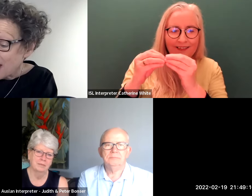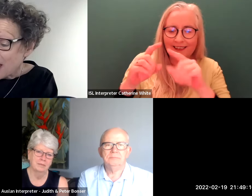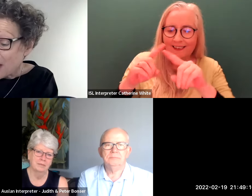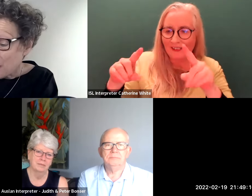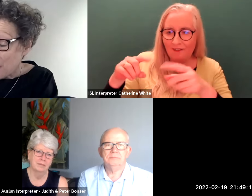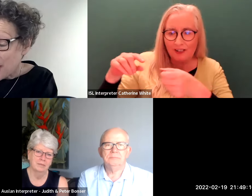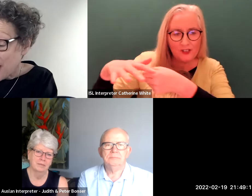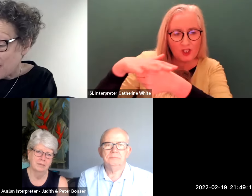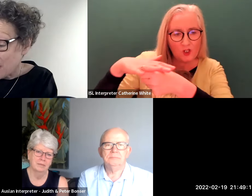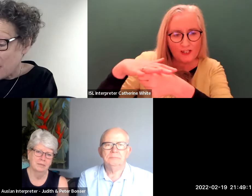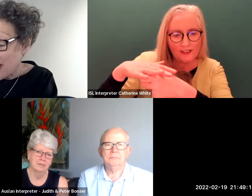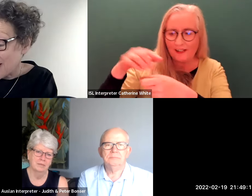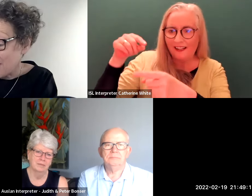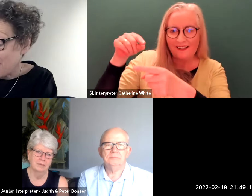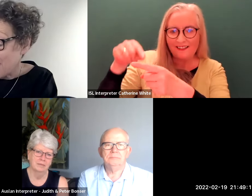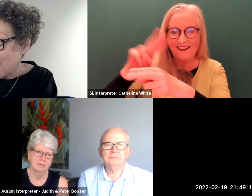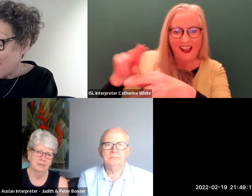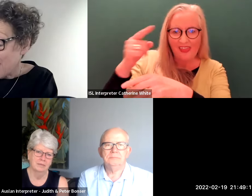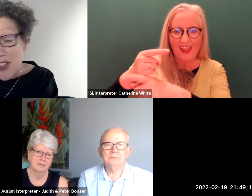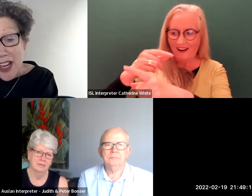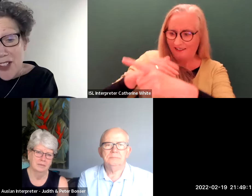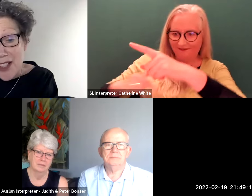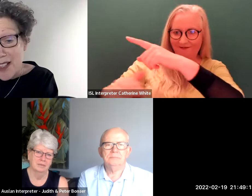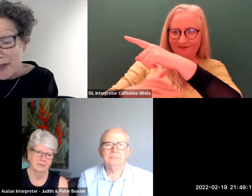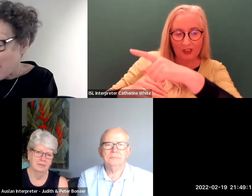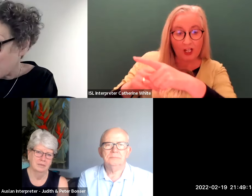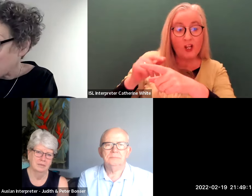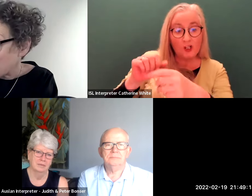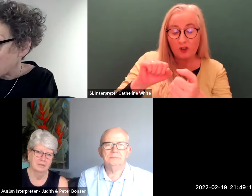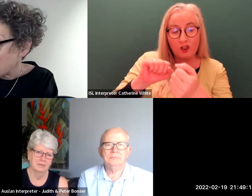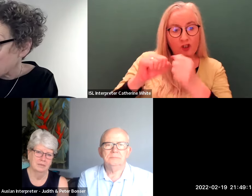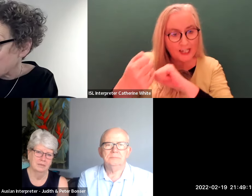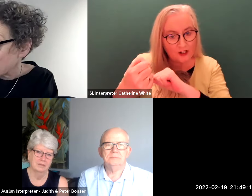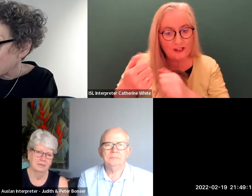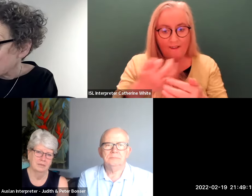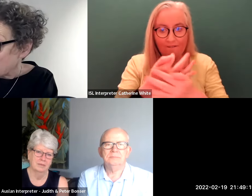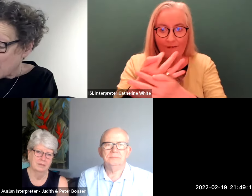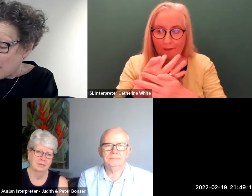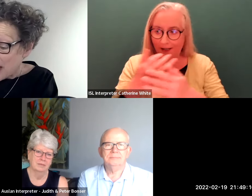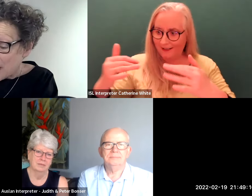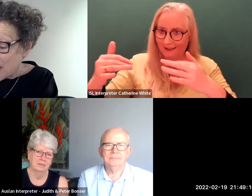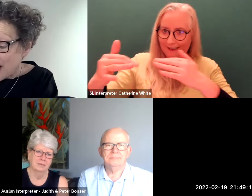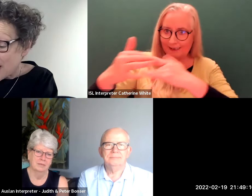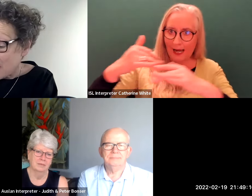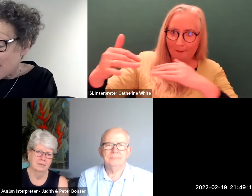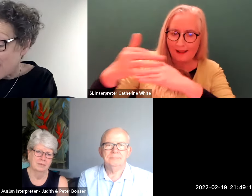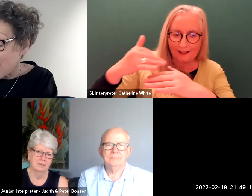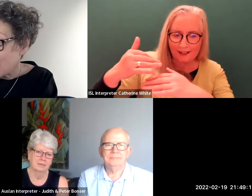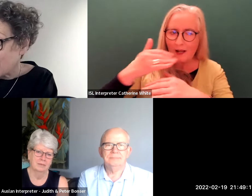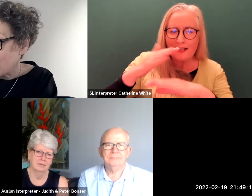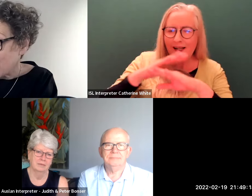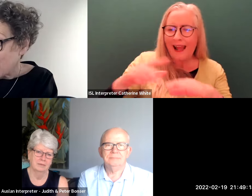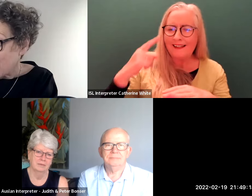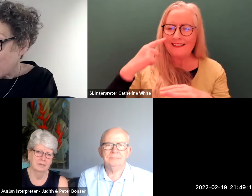that wouldn't be there otherwise it changes the family dynamics but it's not like deafness